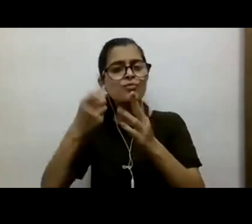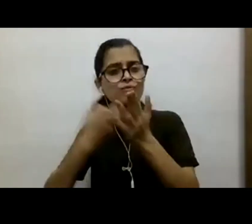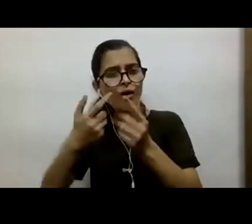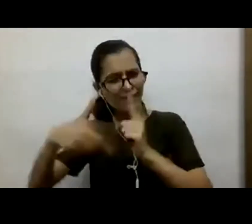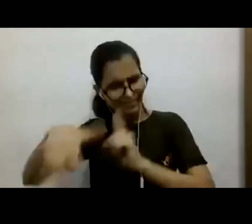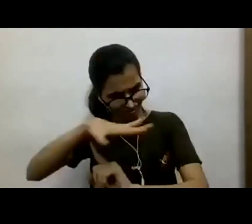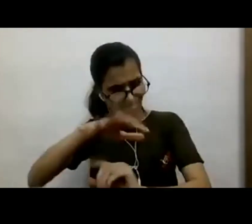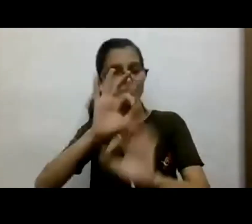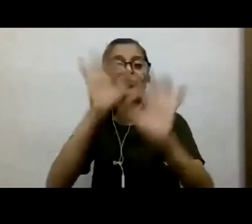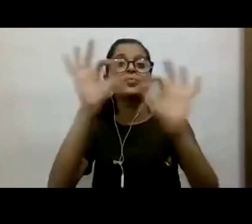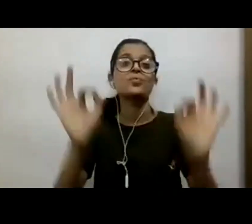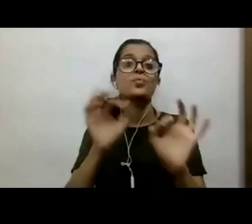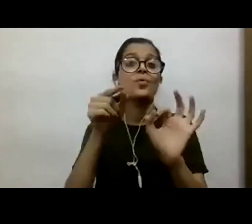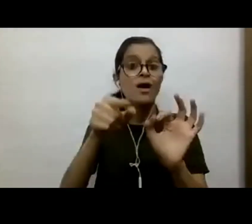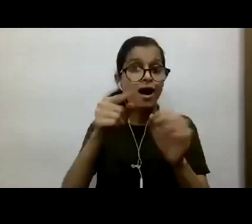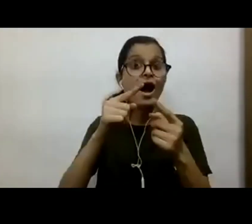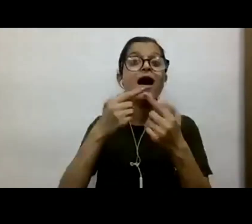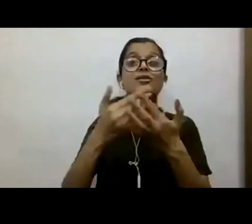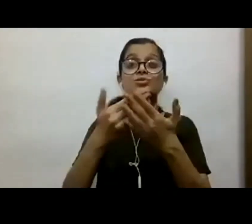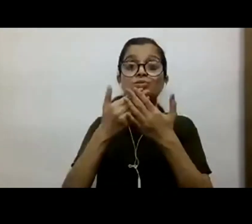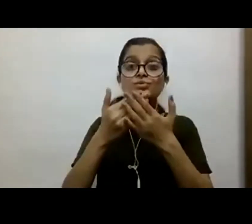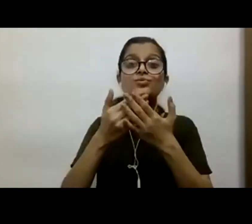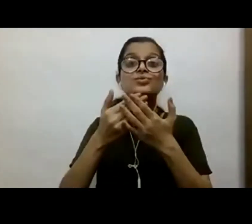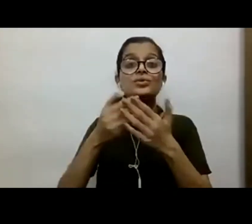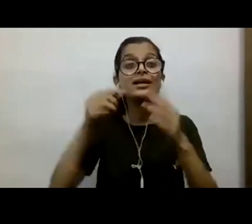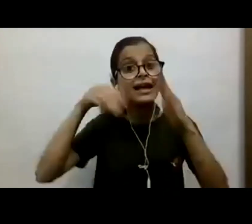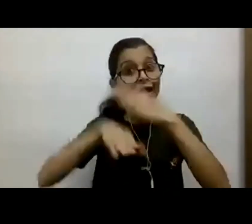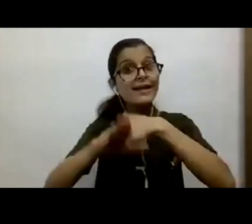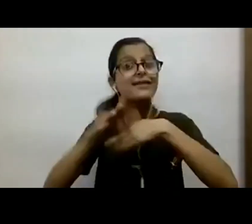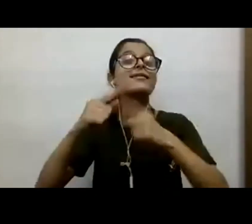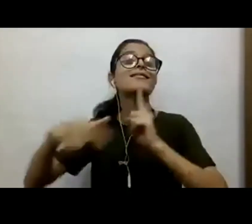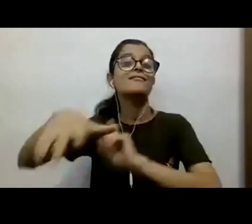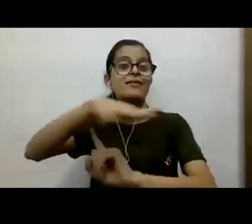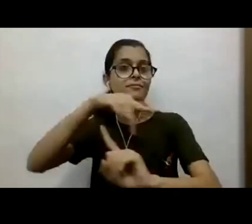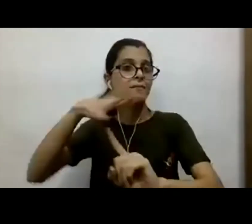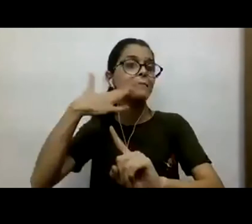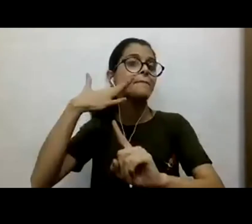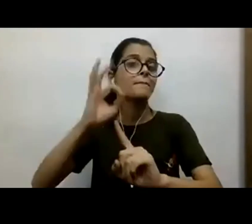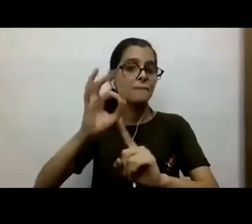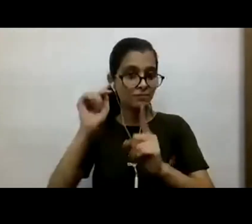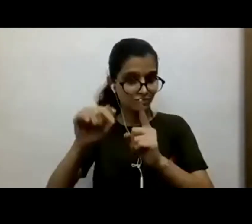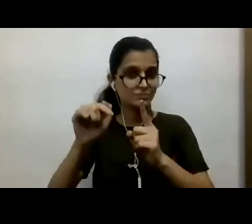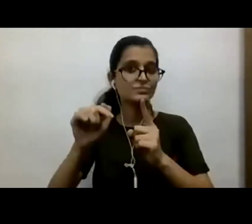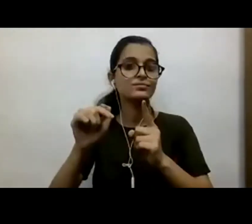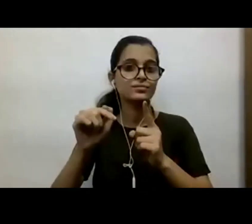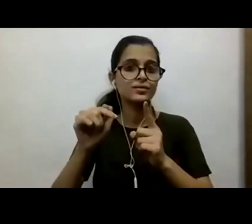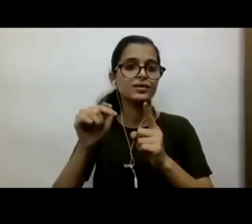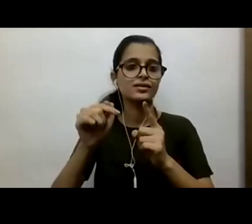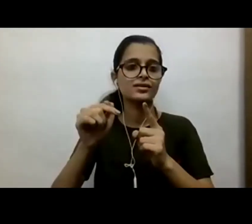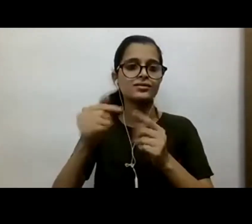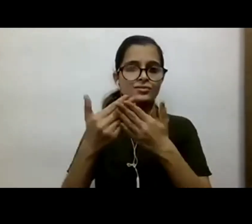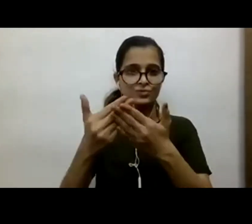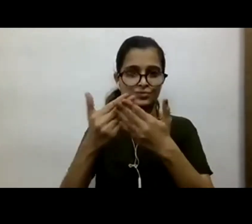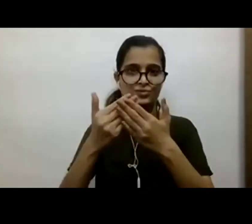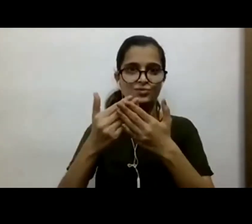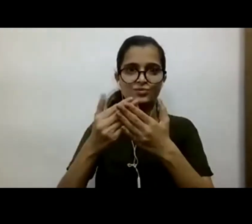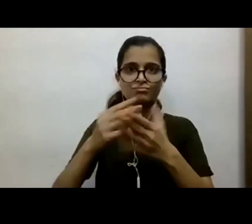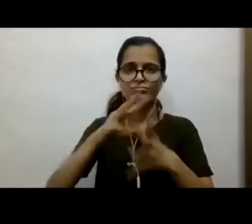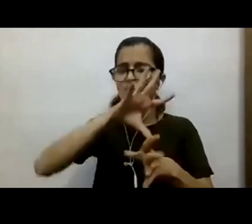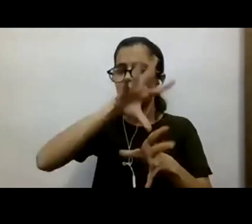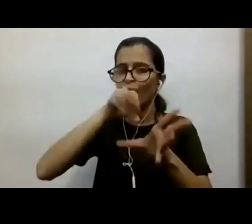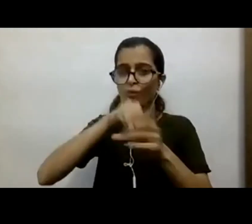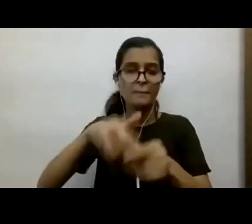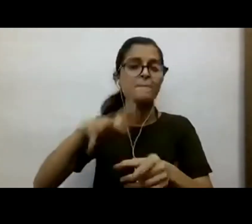environment, you know. So, that's very interesting experiential twist which you have given to entire educational discourse which is needed.